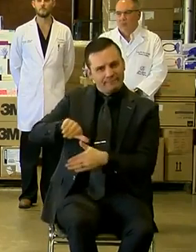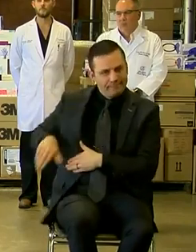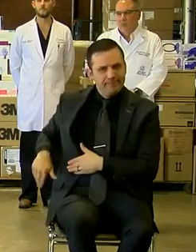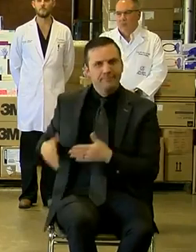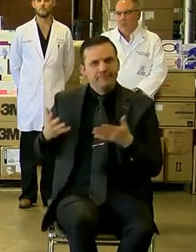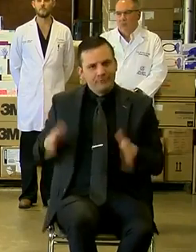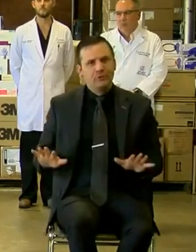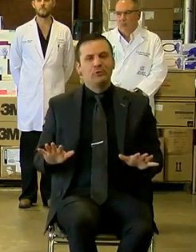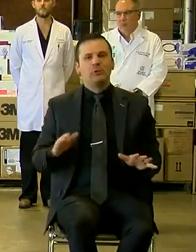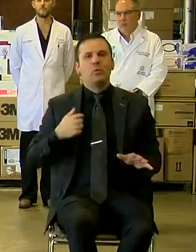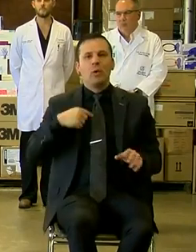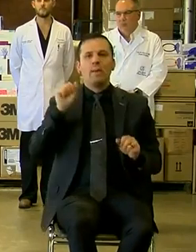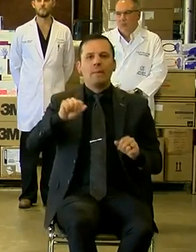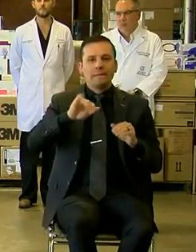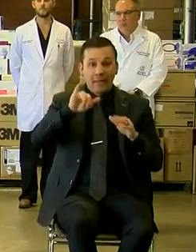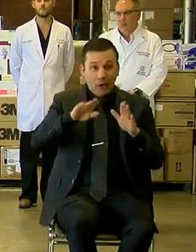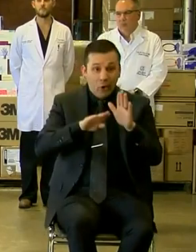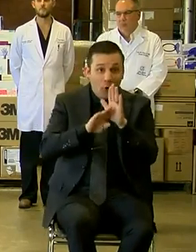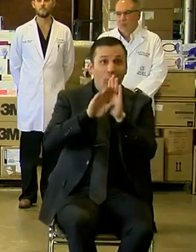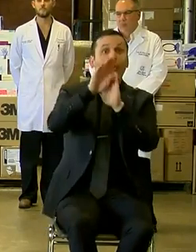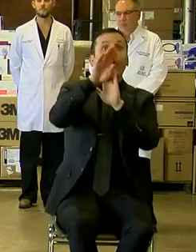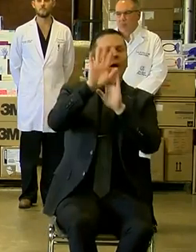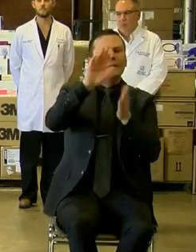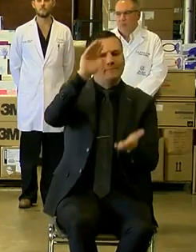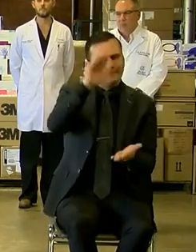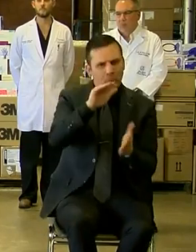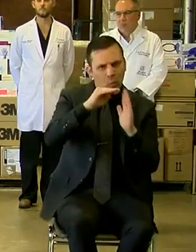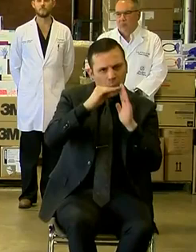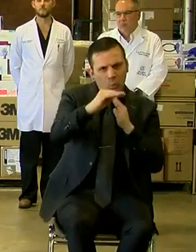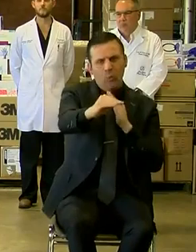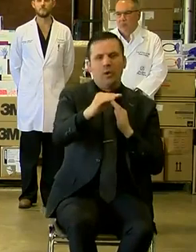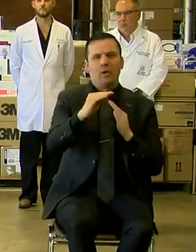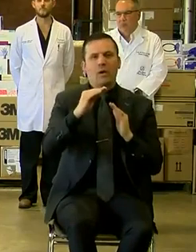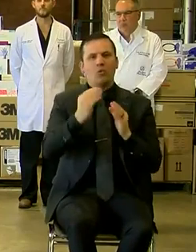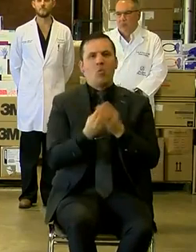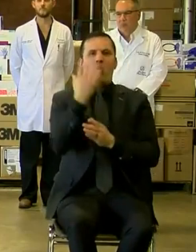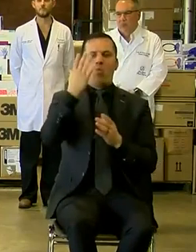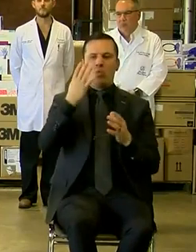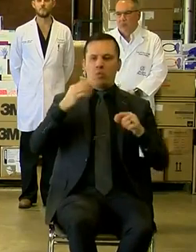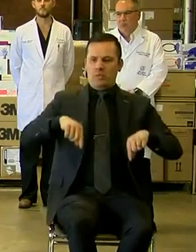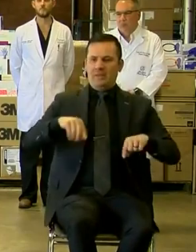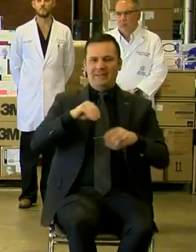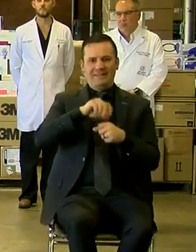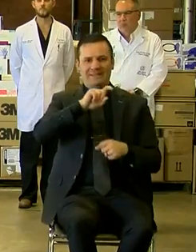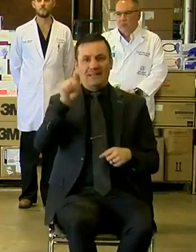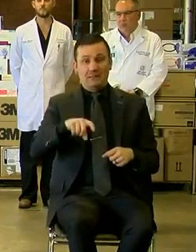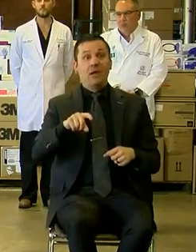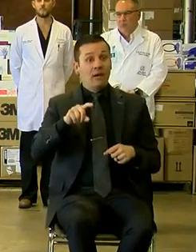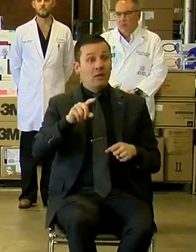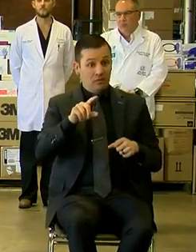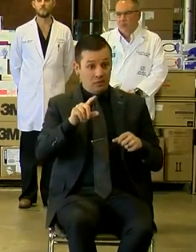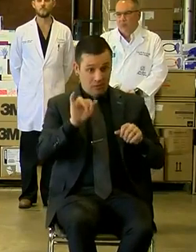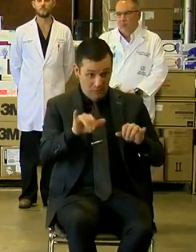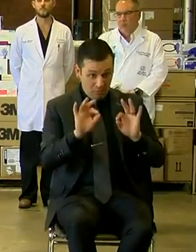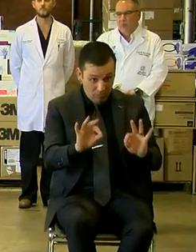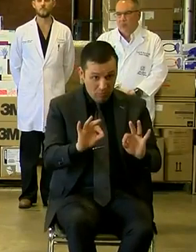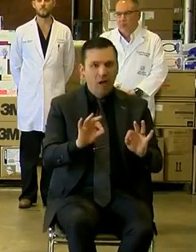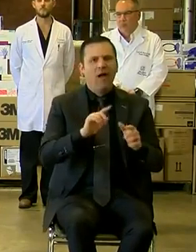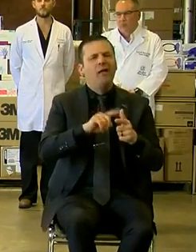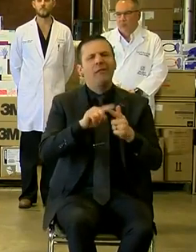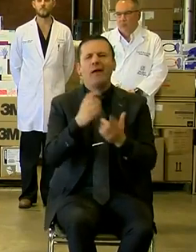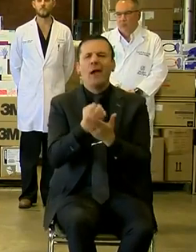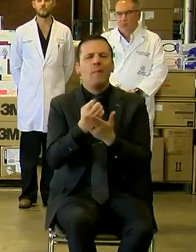We must bend the curve on the growth of the coronavirus in Texas. As soon as we do that, the economy will come roaring back.